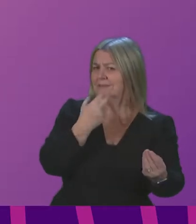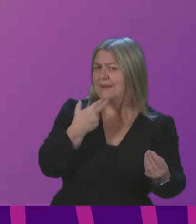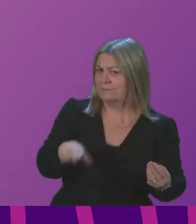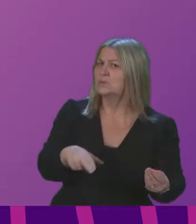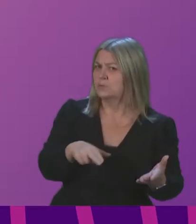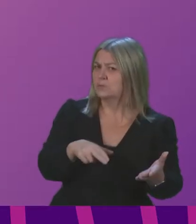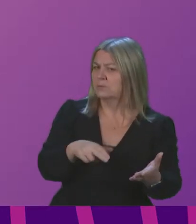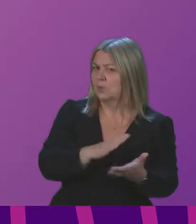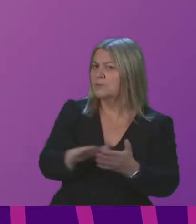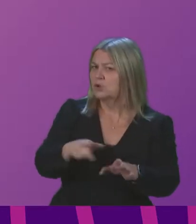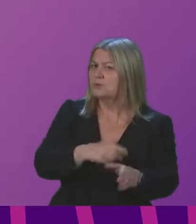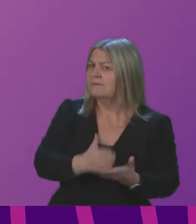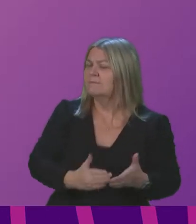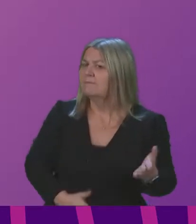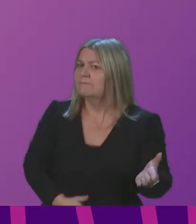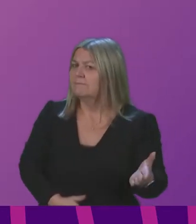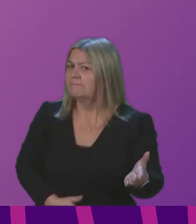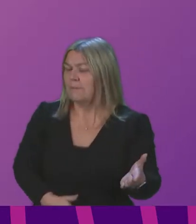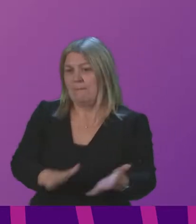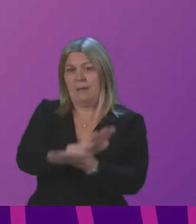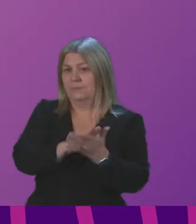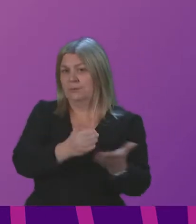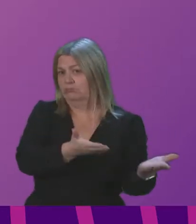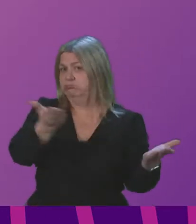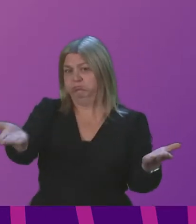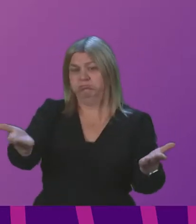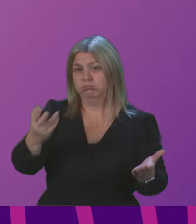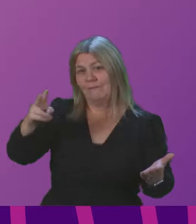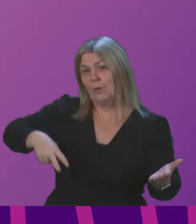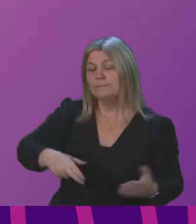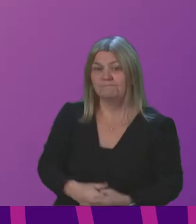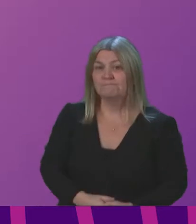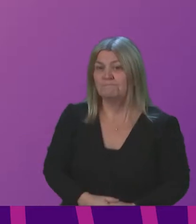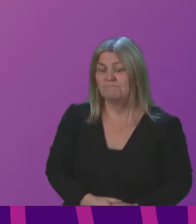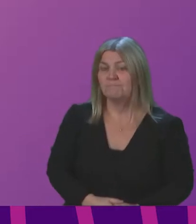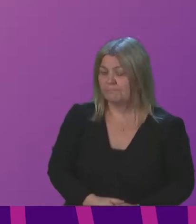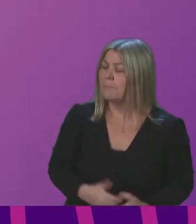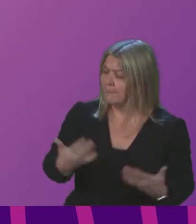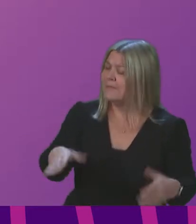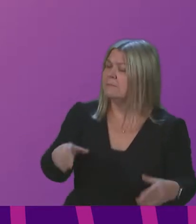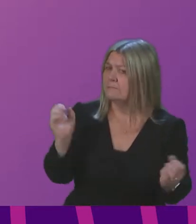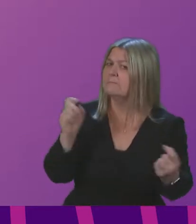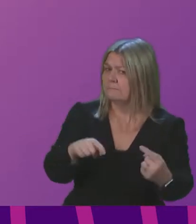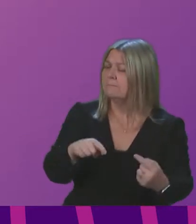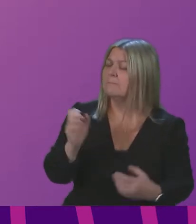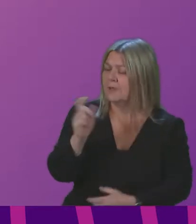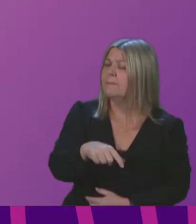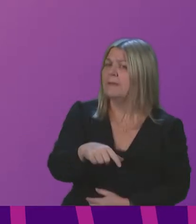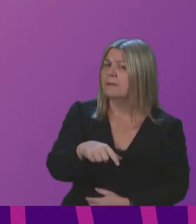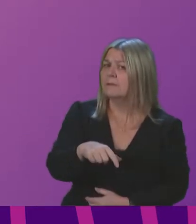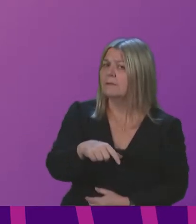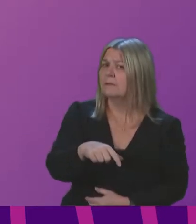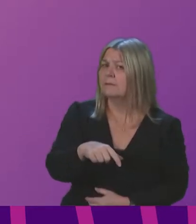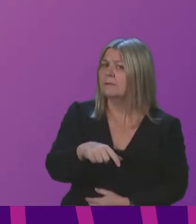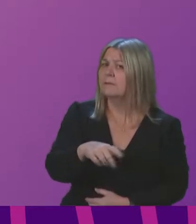just to advise that so I'm quite happy to forward it on to him but there has been a request sent to the Community